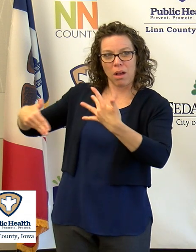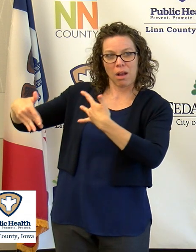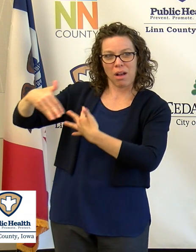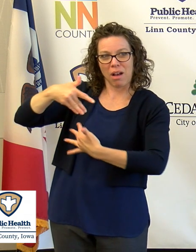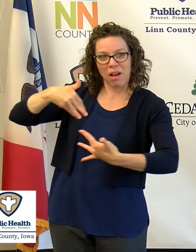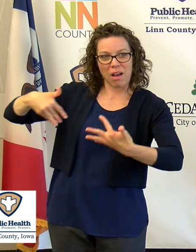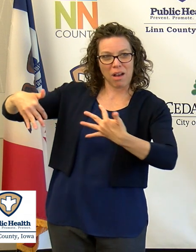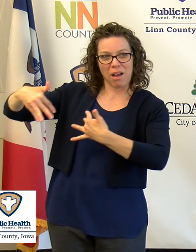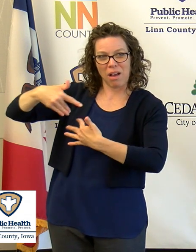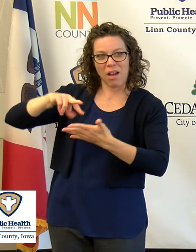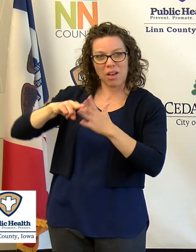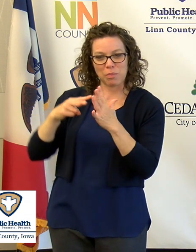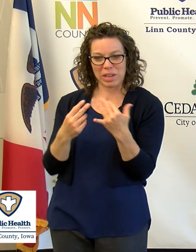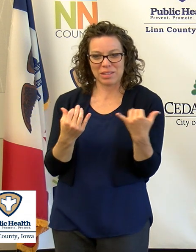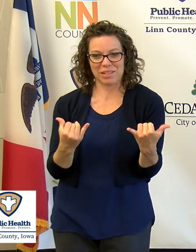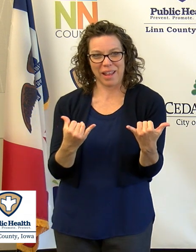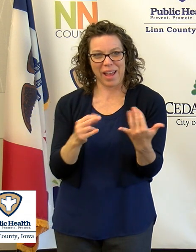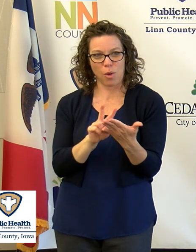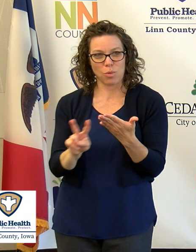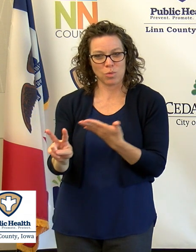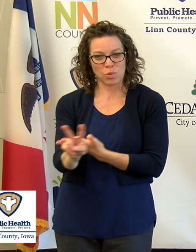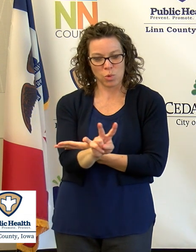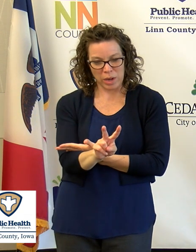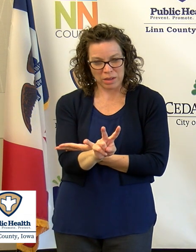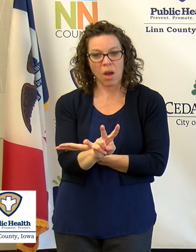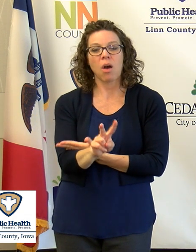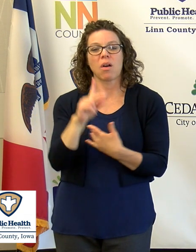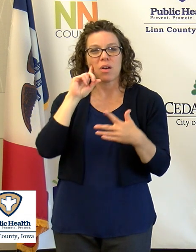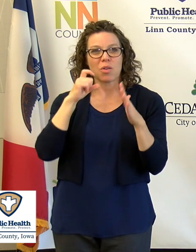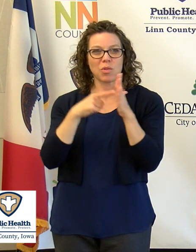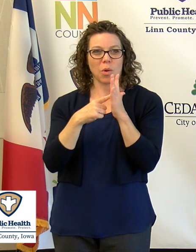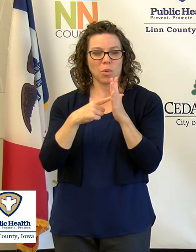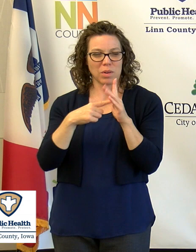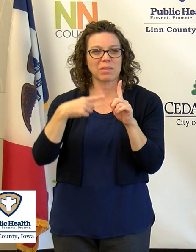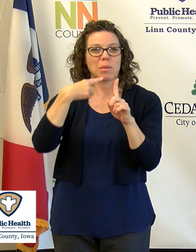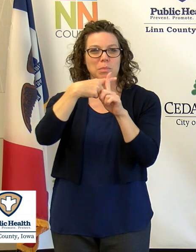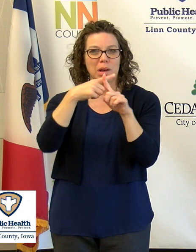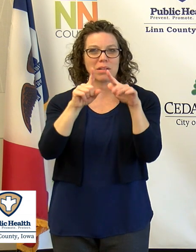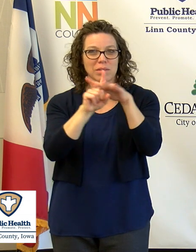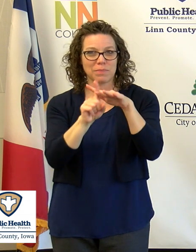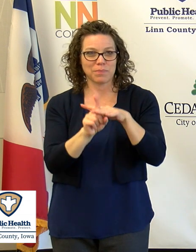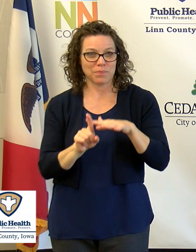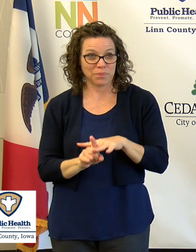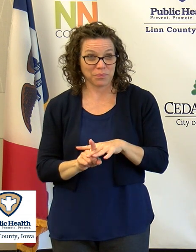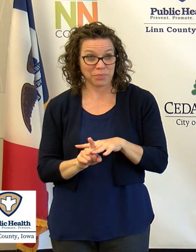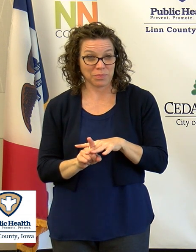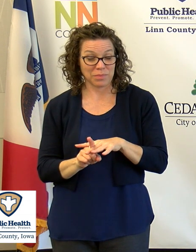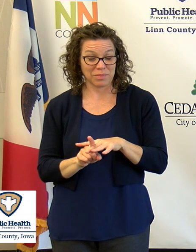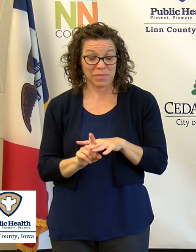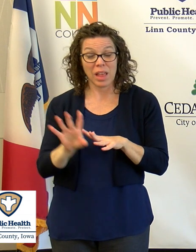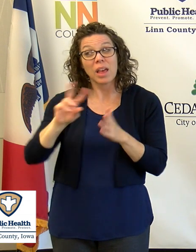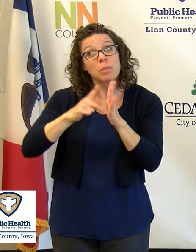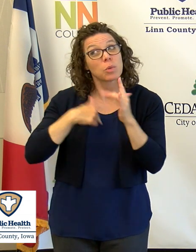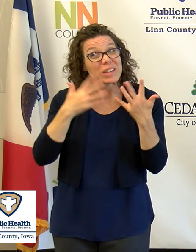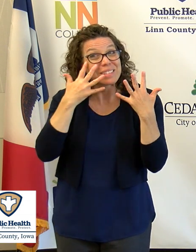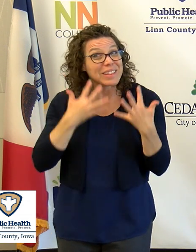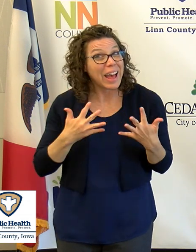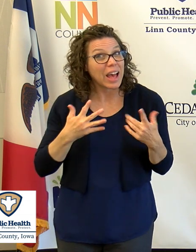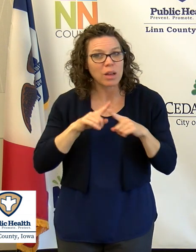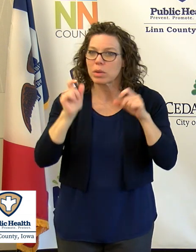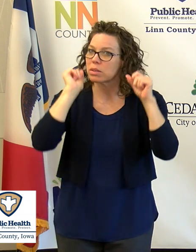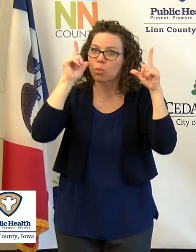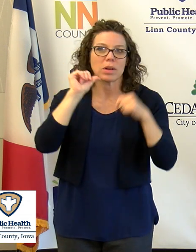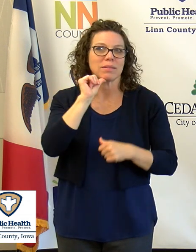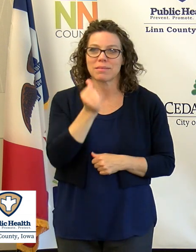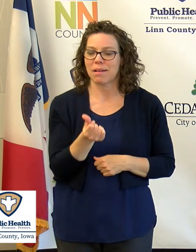the virus to others after being exposed. Therefore, we are saddened but not surprised to see